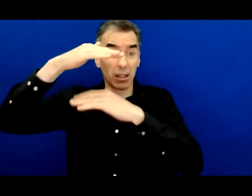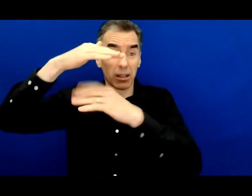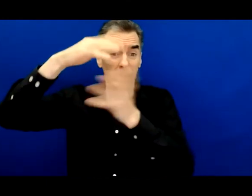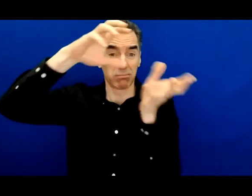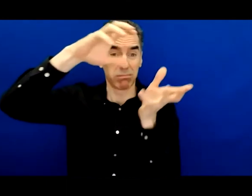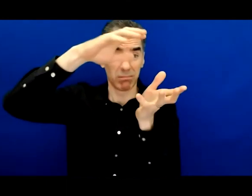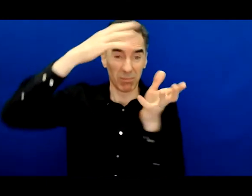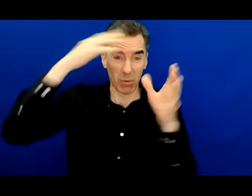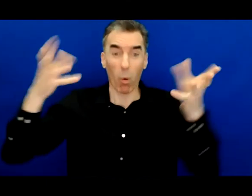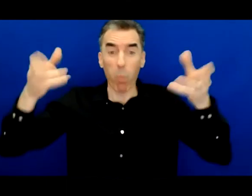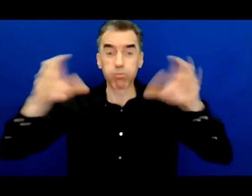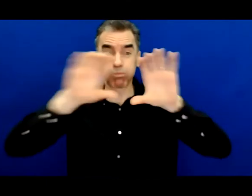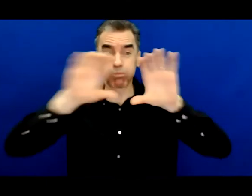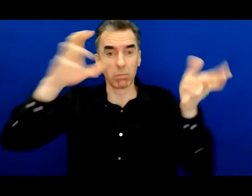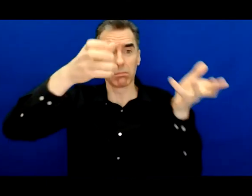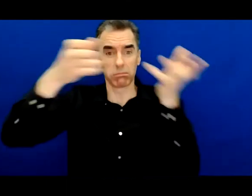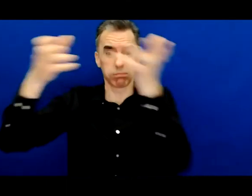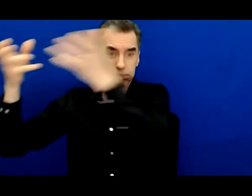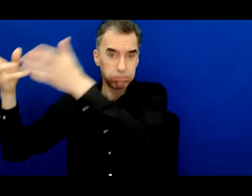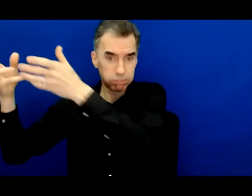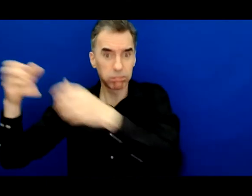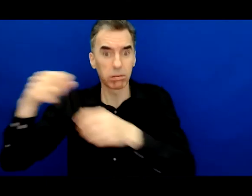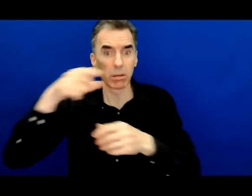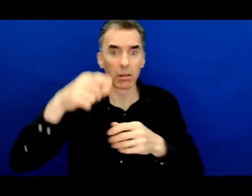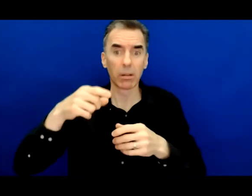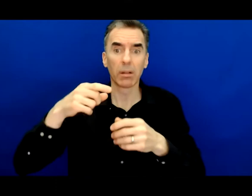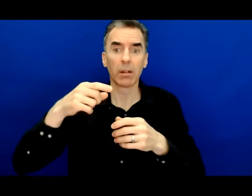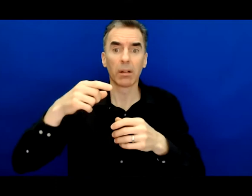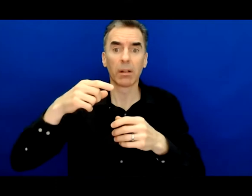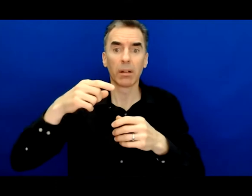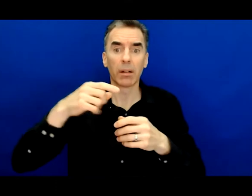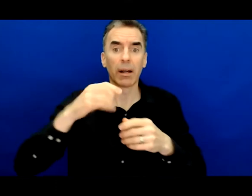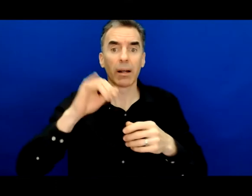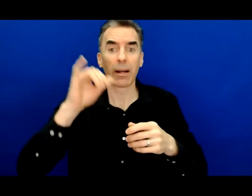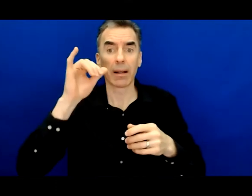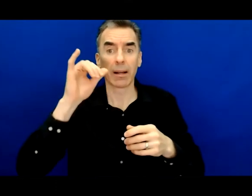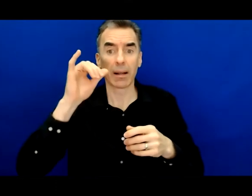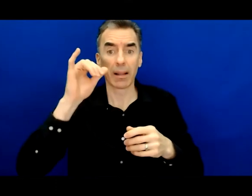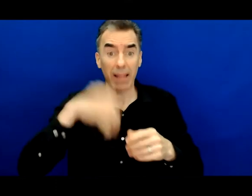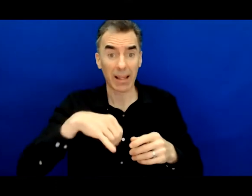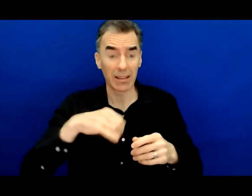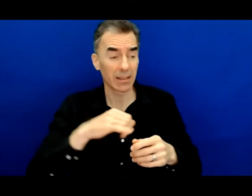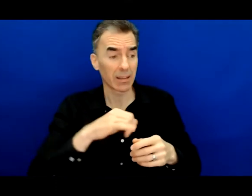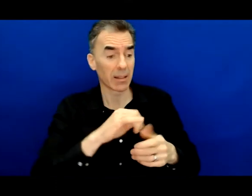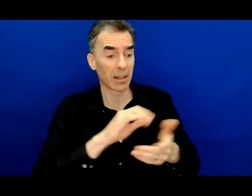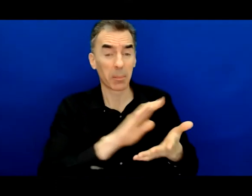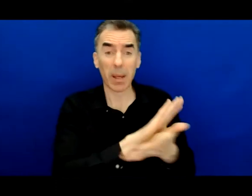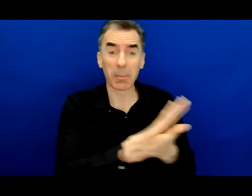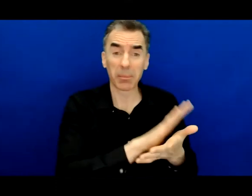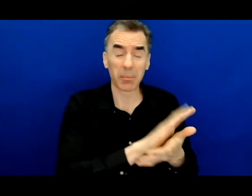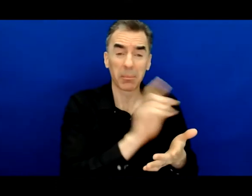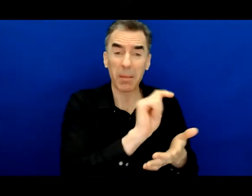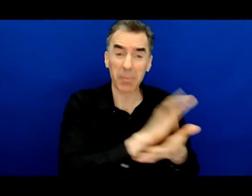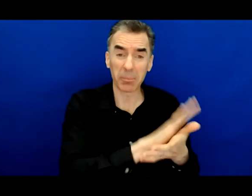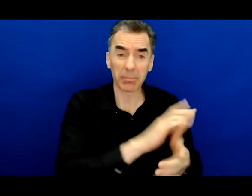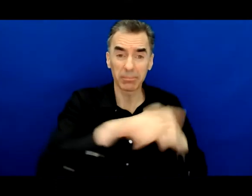frame, grabbed a roller twirled tissue and spun the tissue tightly to create a wick. He then used an electric outlet